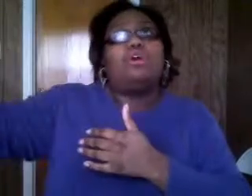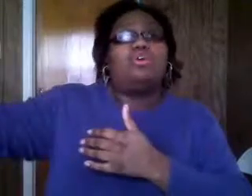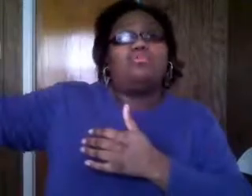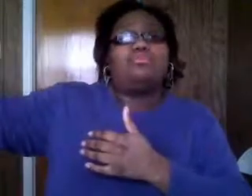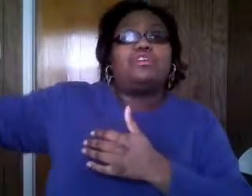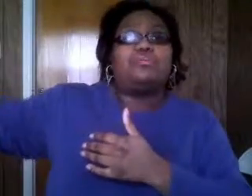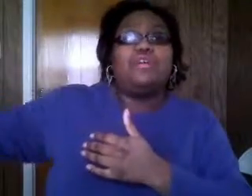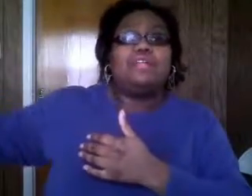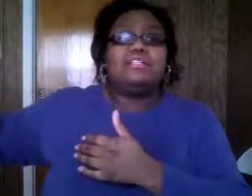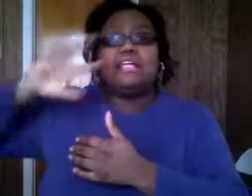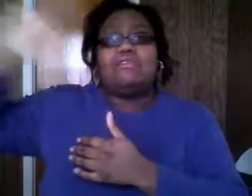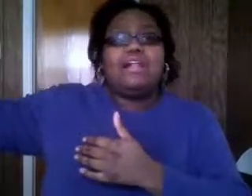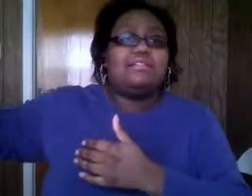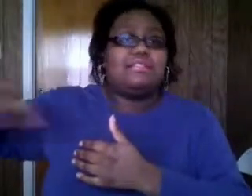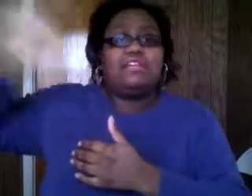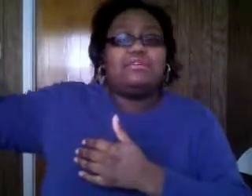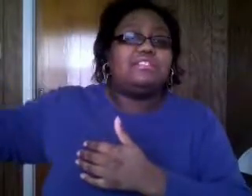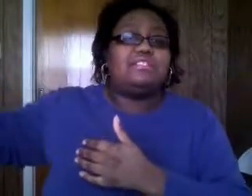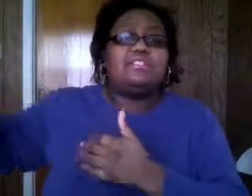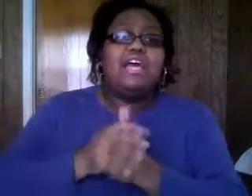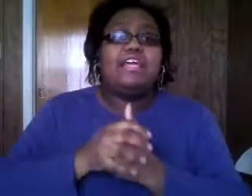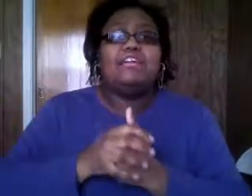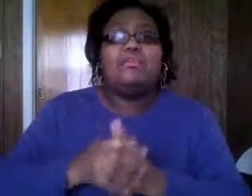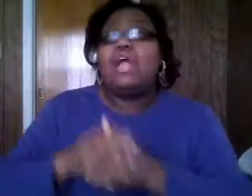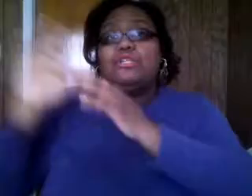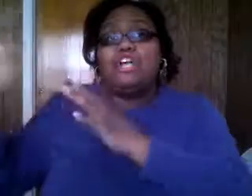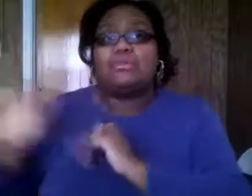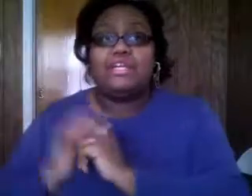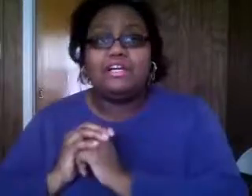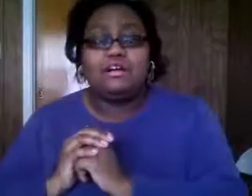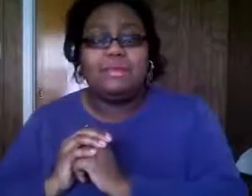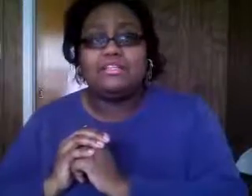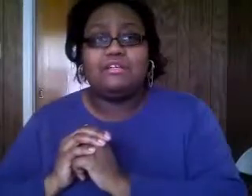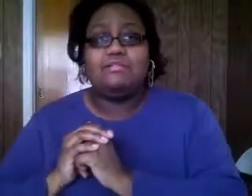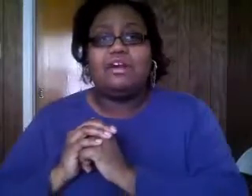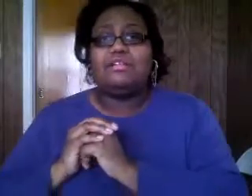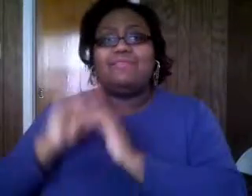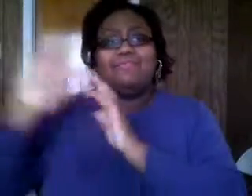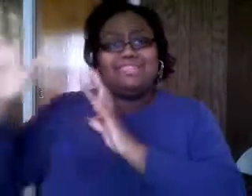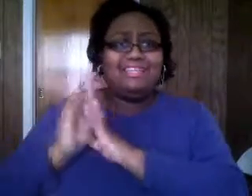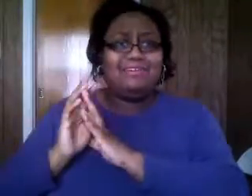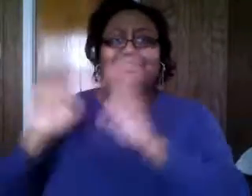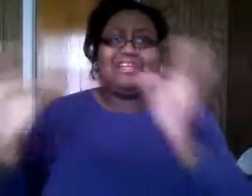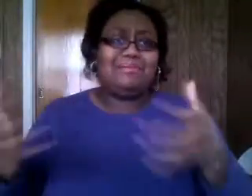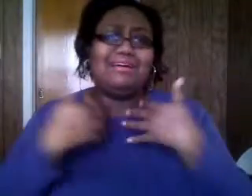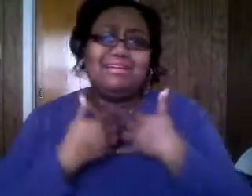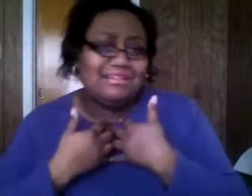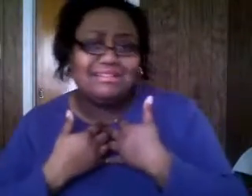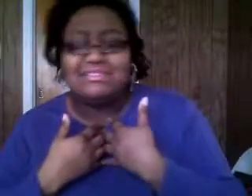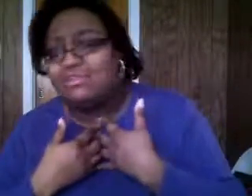a hurt broken community out there's a lot of a of craziness you know but y'all don't care about them y'all like them what's all about us you know